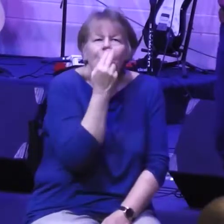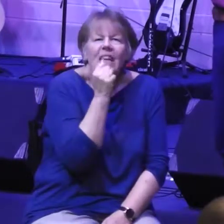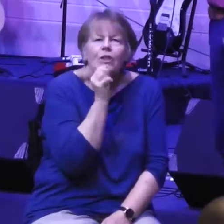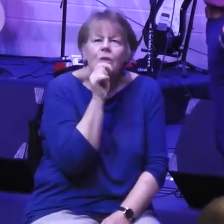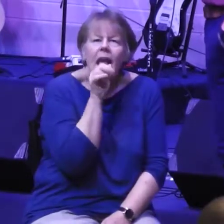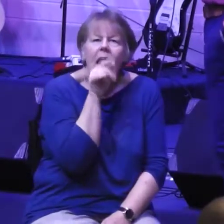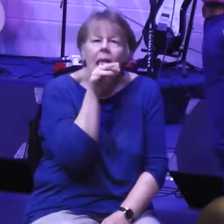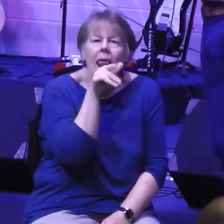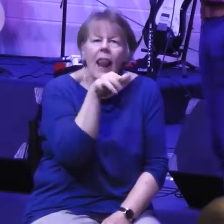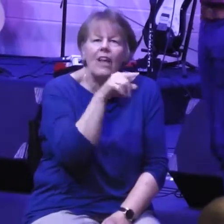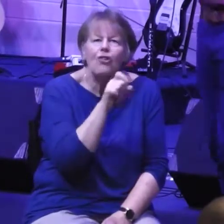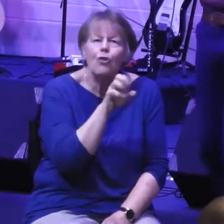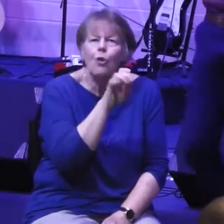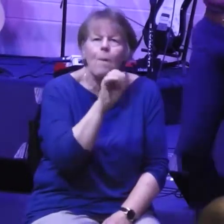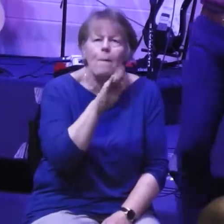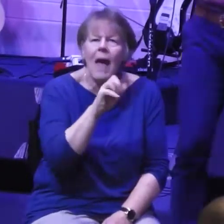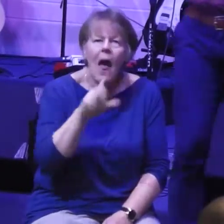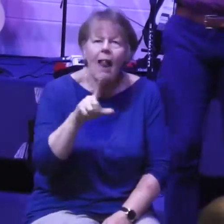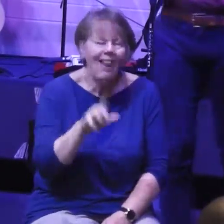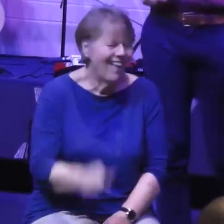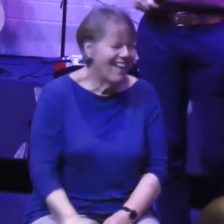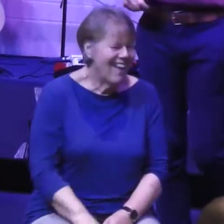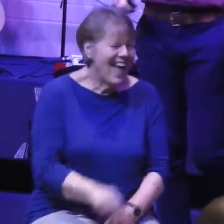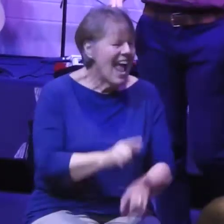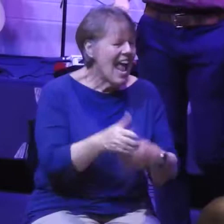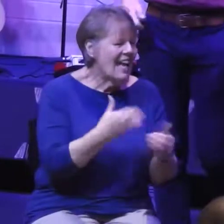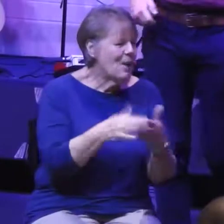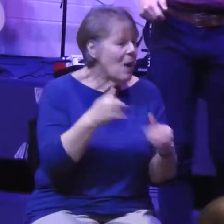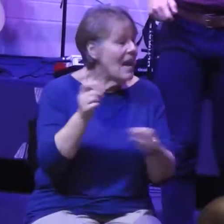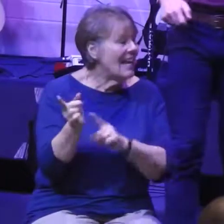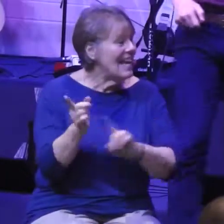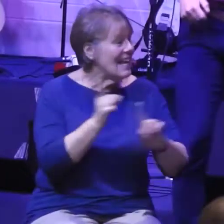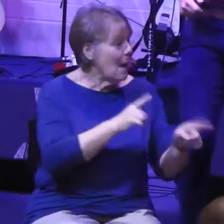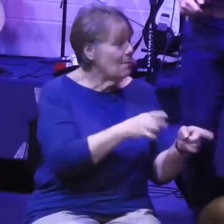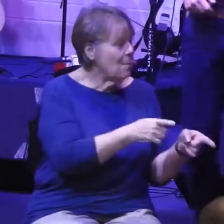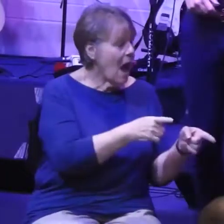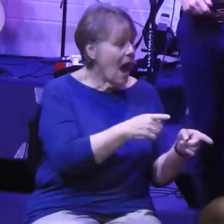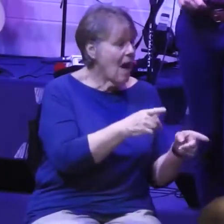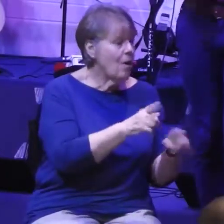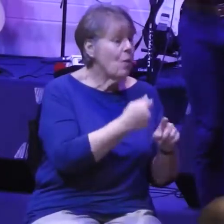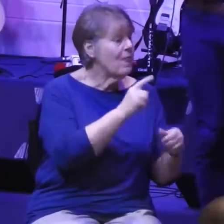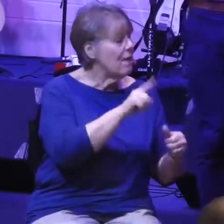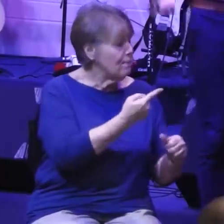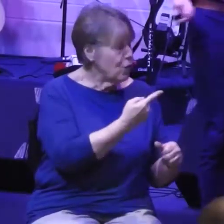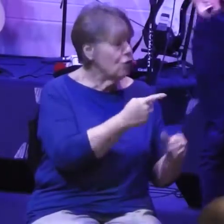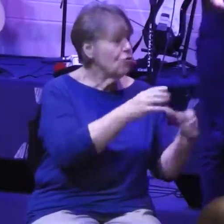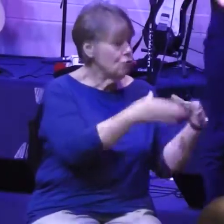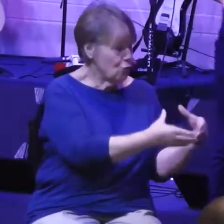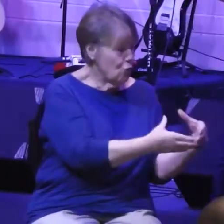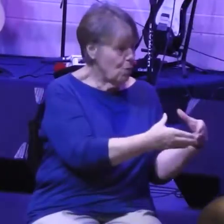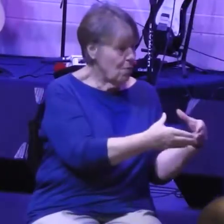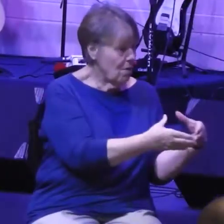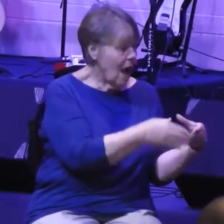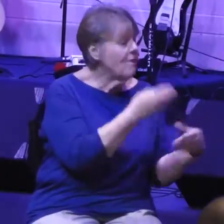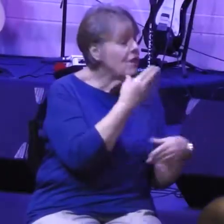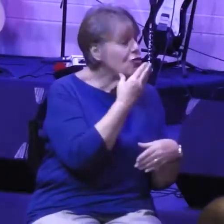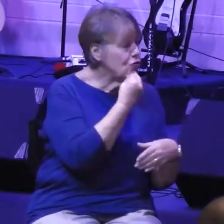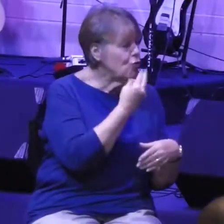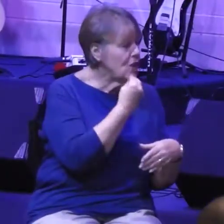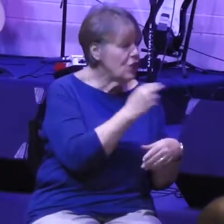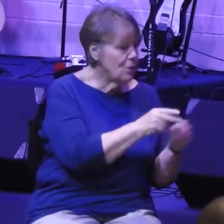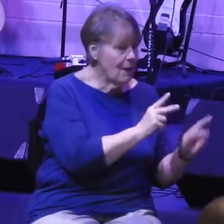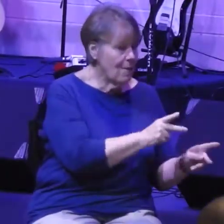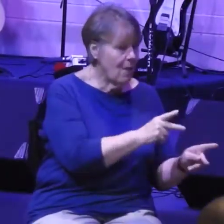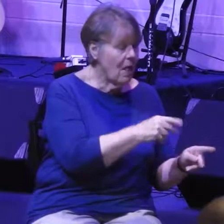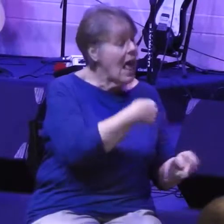That's a great word. He comes back with the first contingent of the Jewish people, and he rebuilds the temple. The temple was the